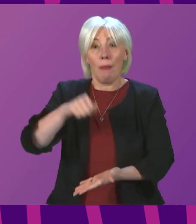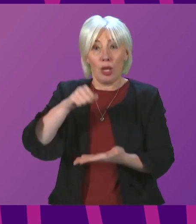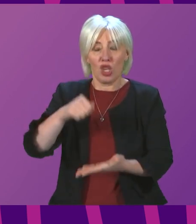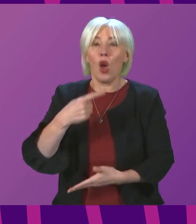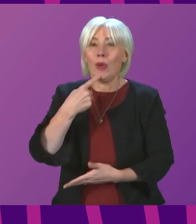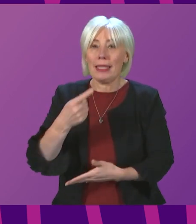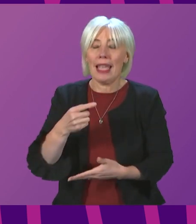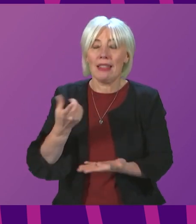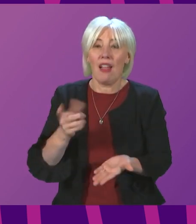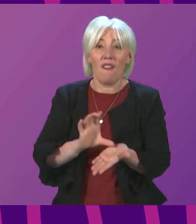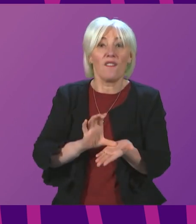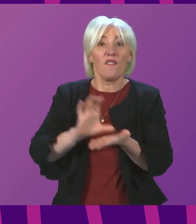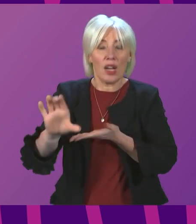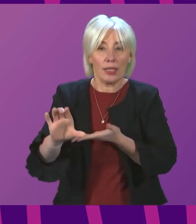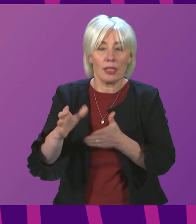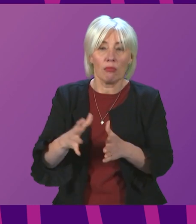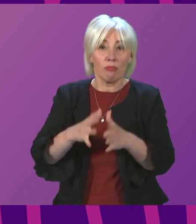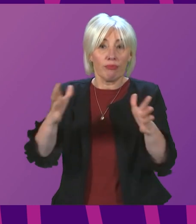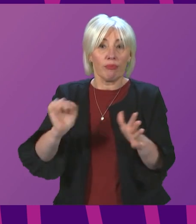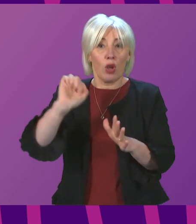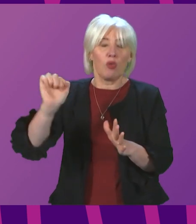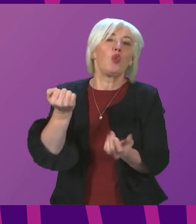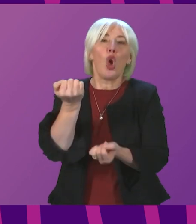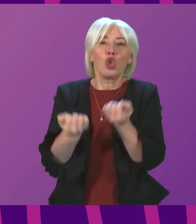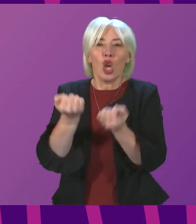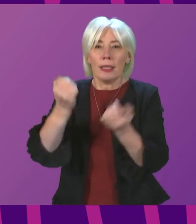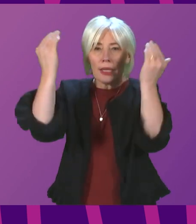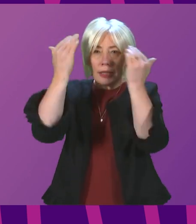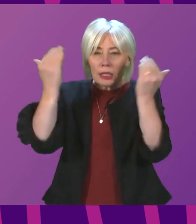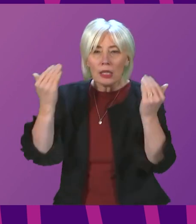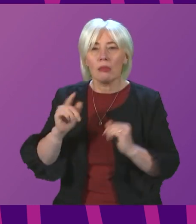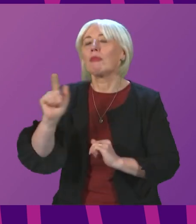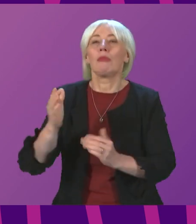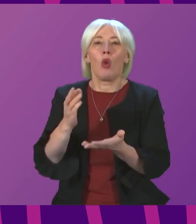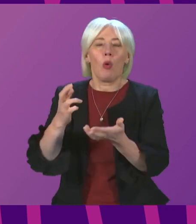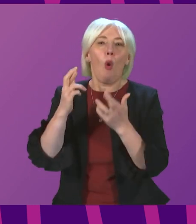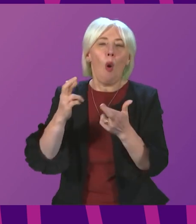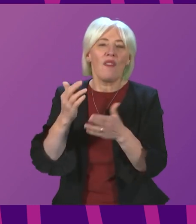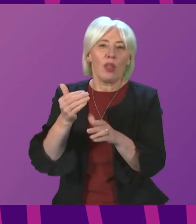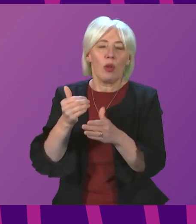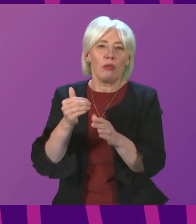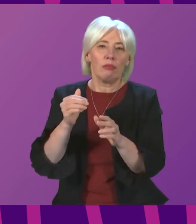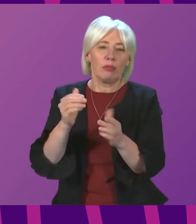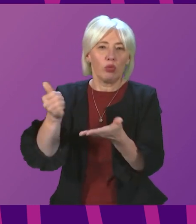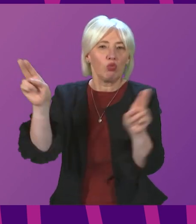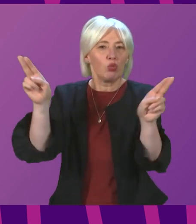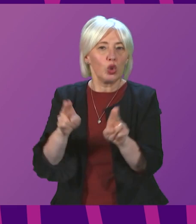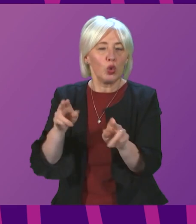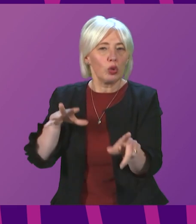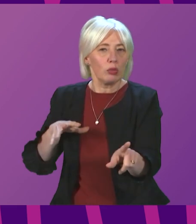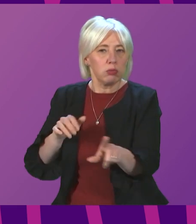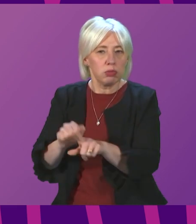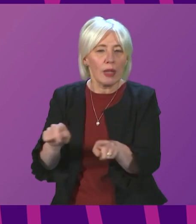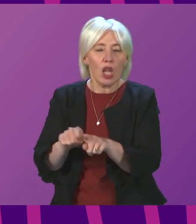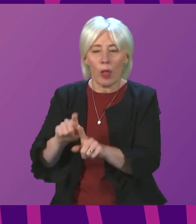significant funding increases for the justice portfolio, which will help reduce the backlog and also support community